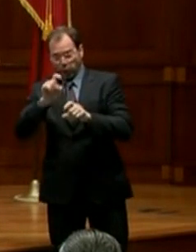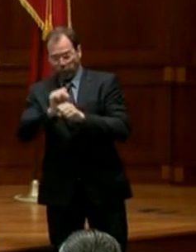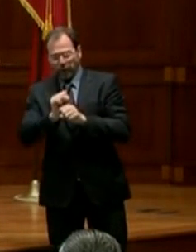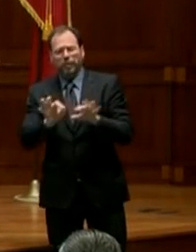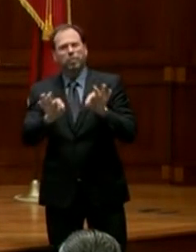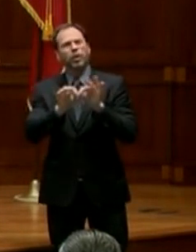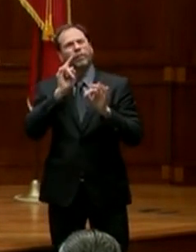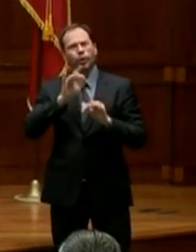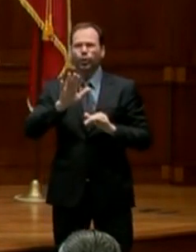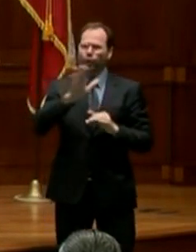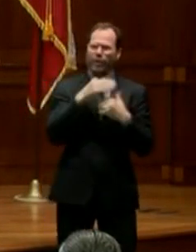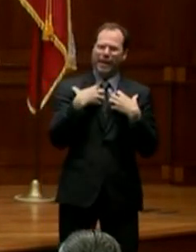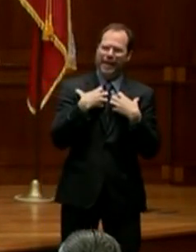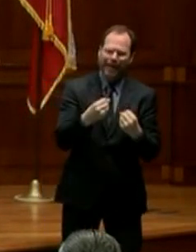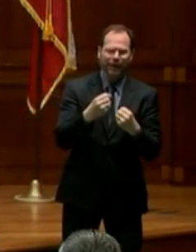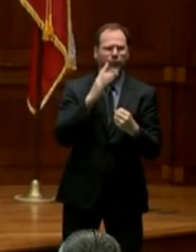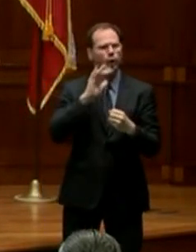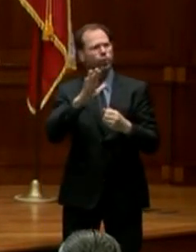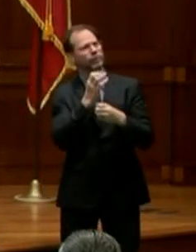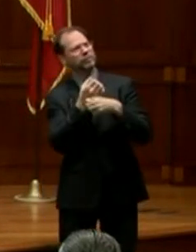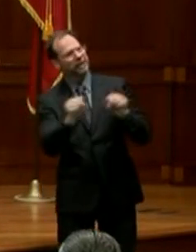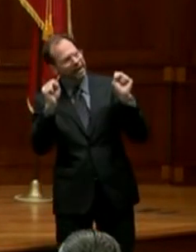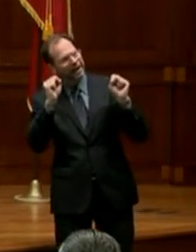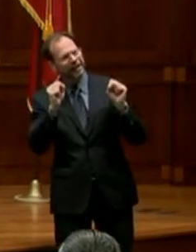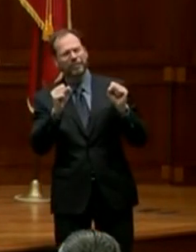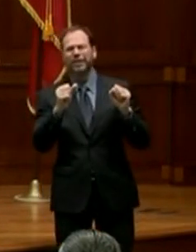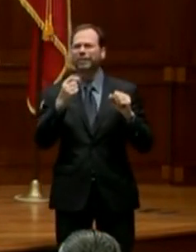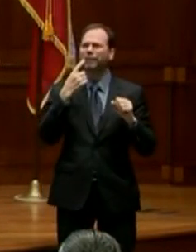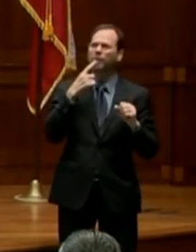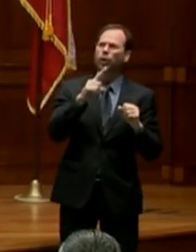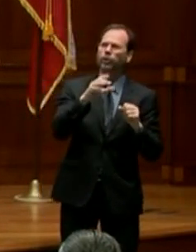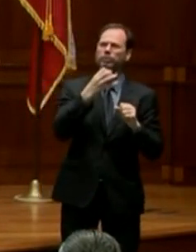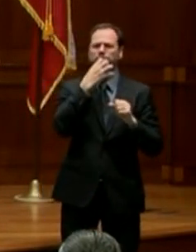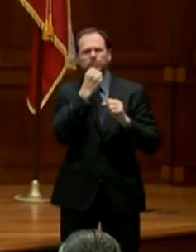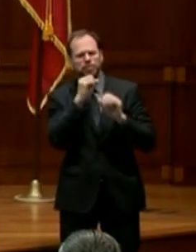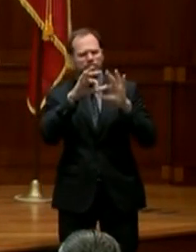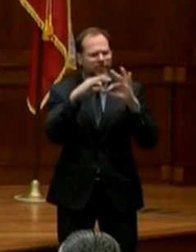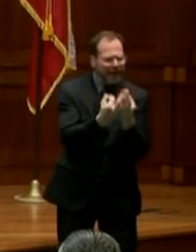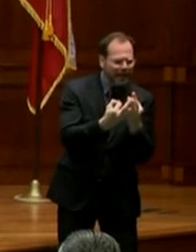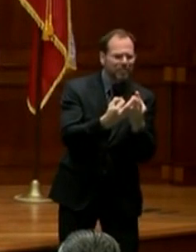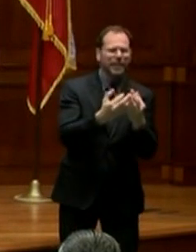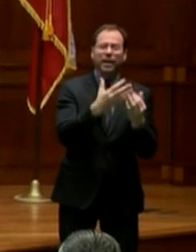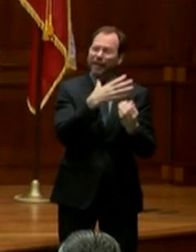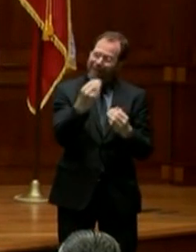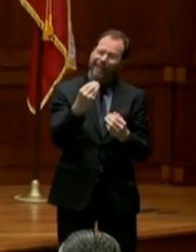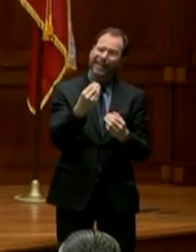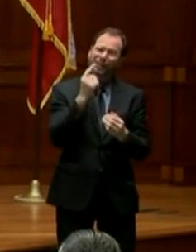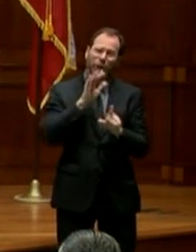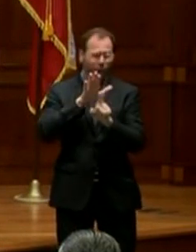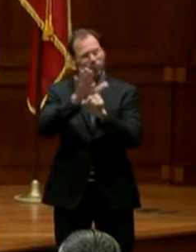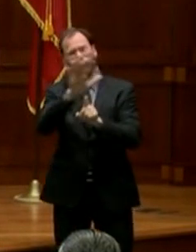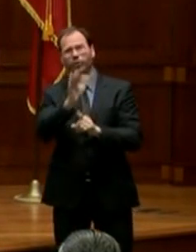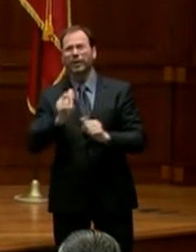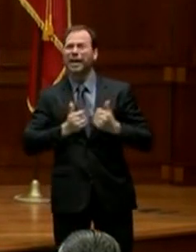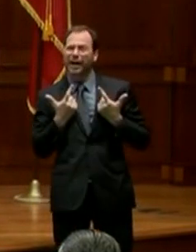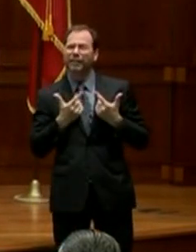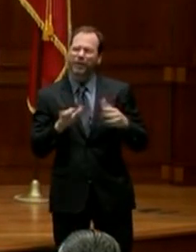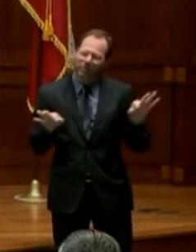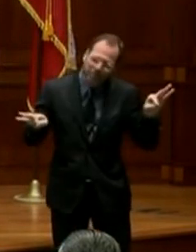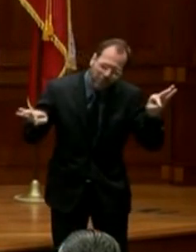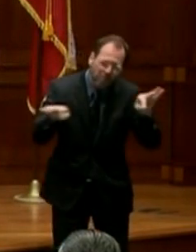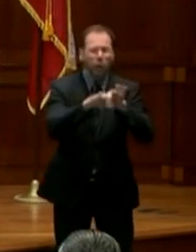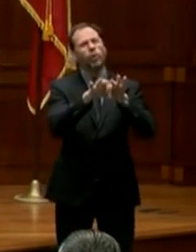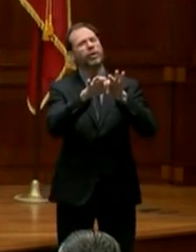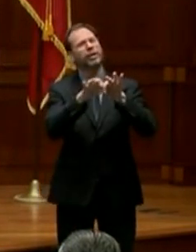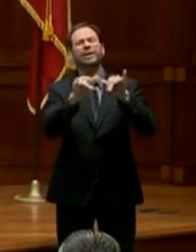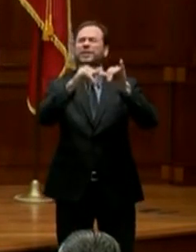your health, for your safety, for the safety and health of your family members, as well as even for your own life, that you simply